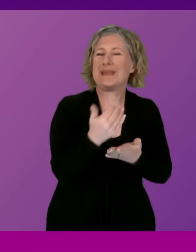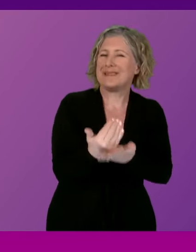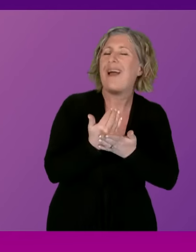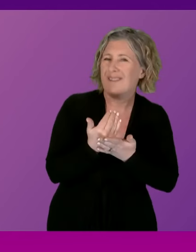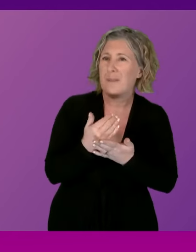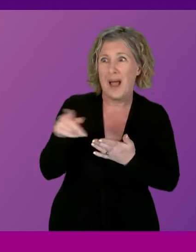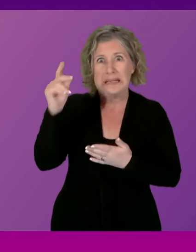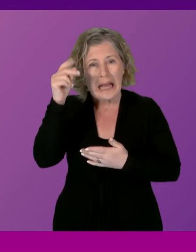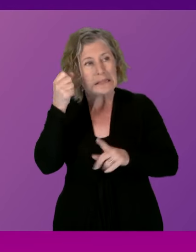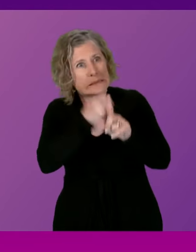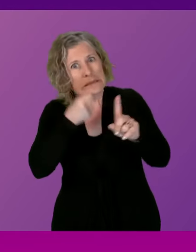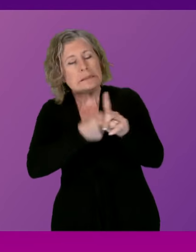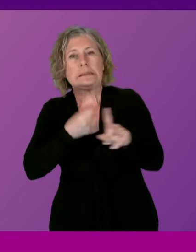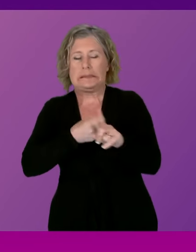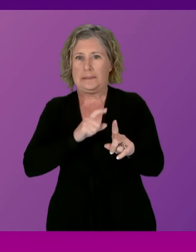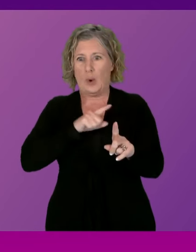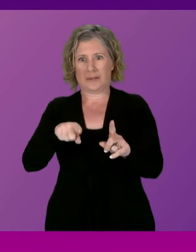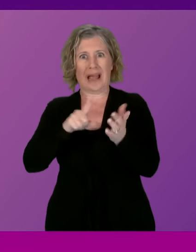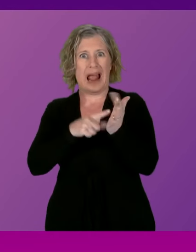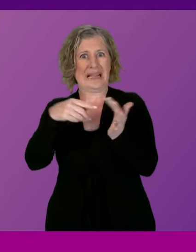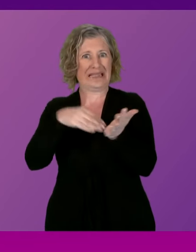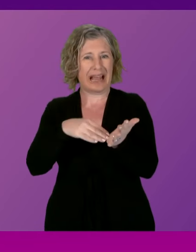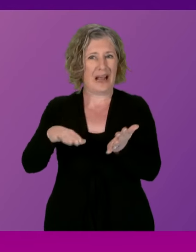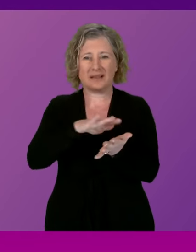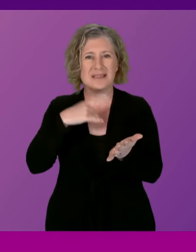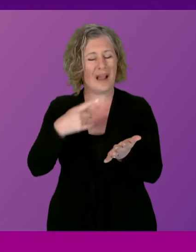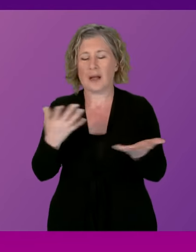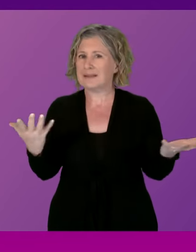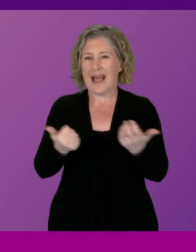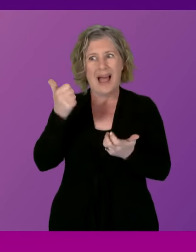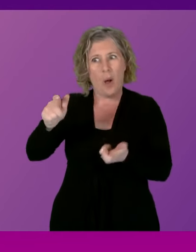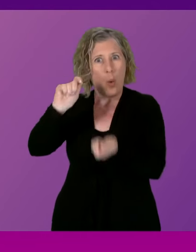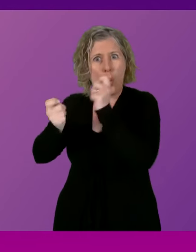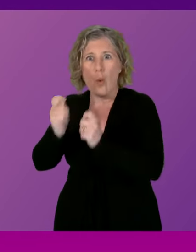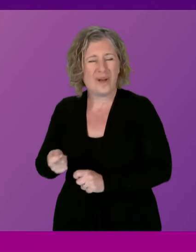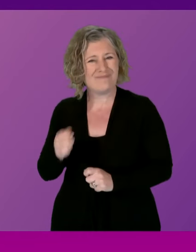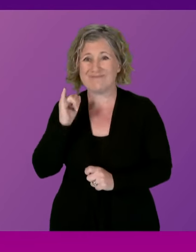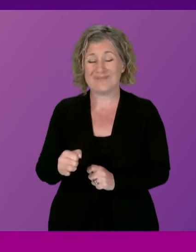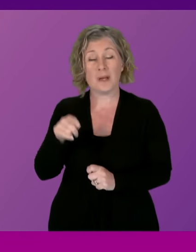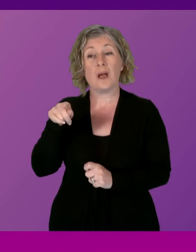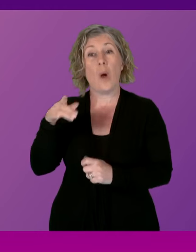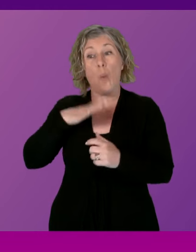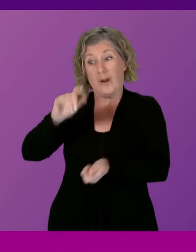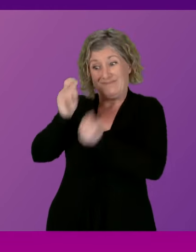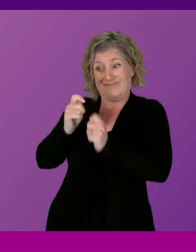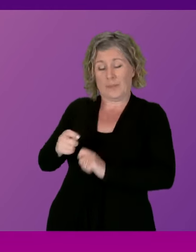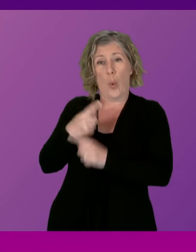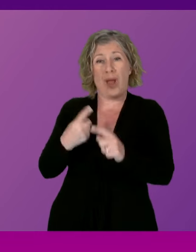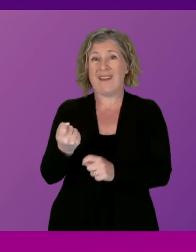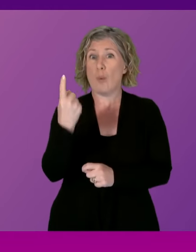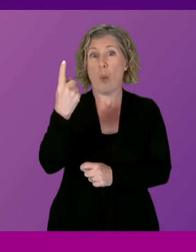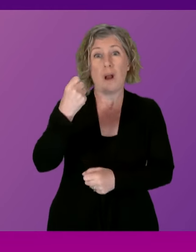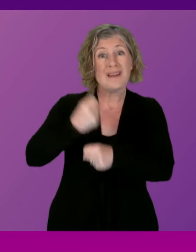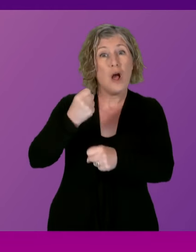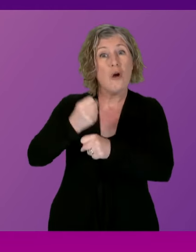with the LEZ zone. And taxi drivers tell me there's only one garage that will help them comply, and the waiting list is as